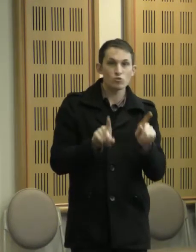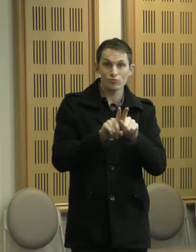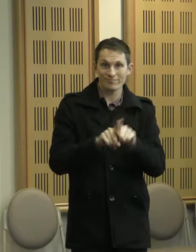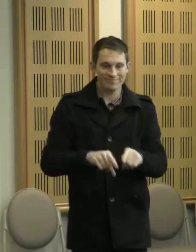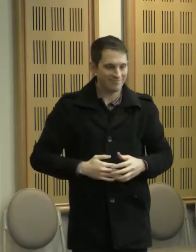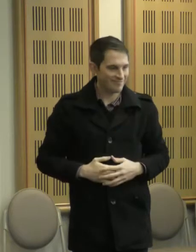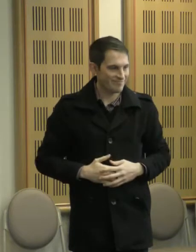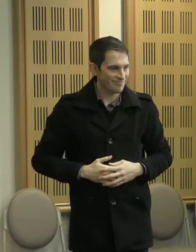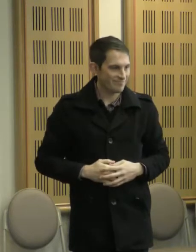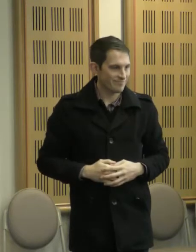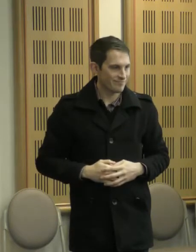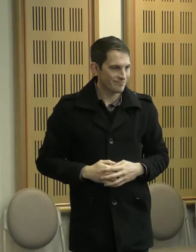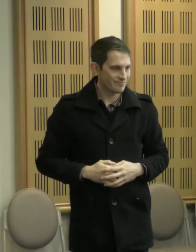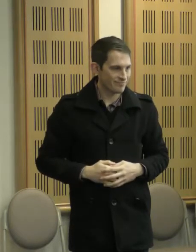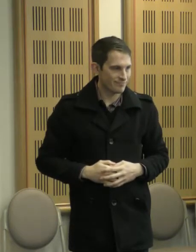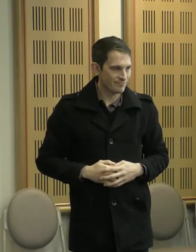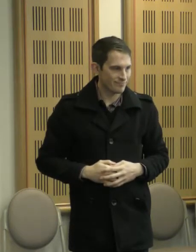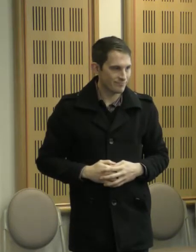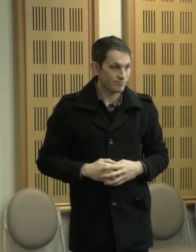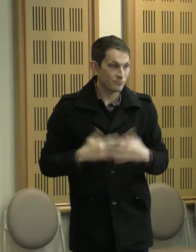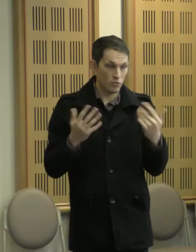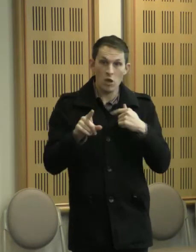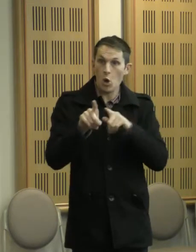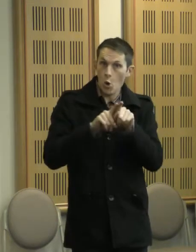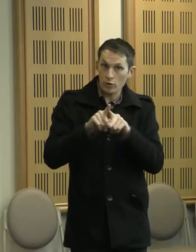So here we go in no particular order.